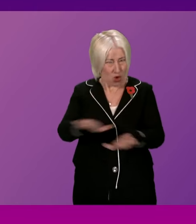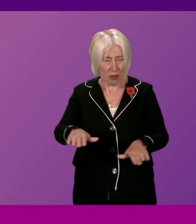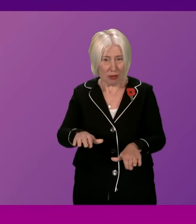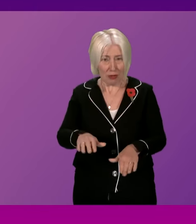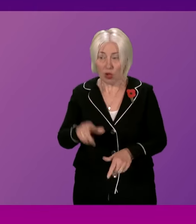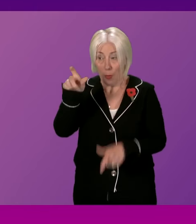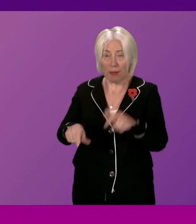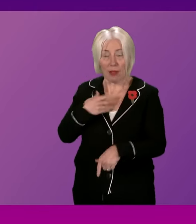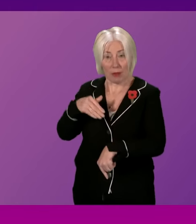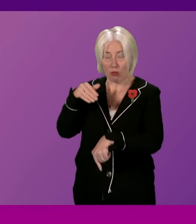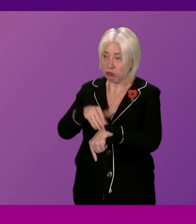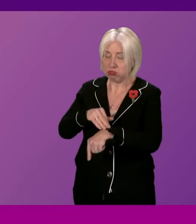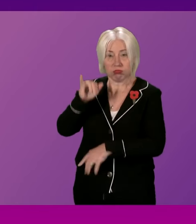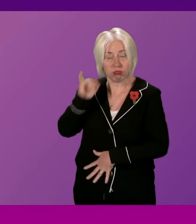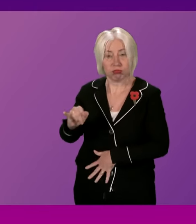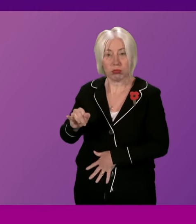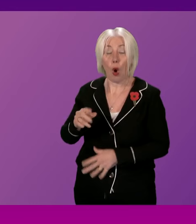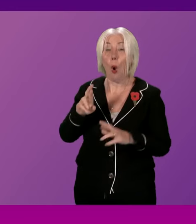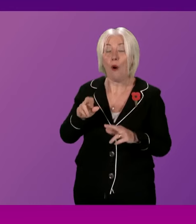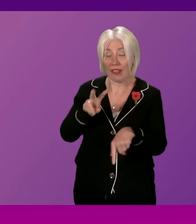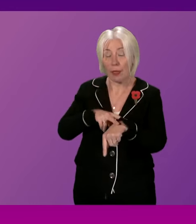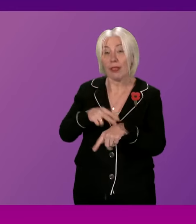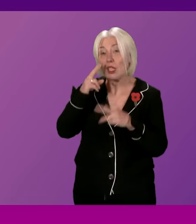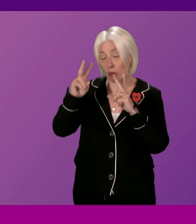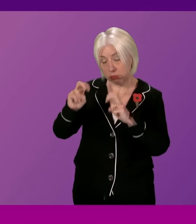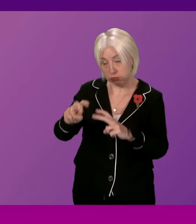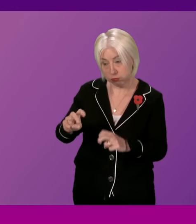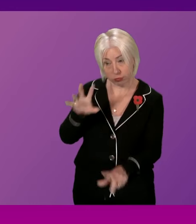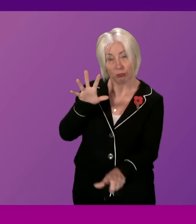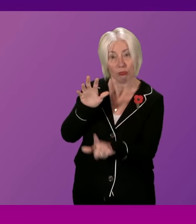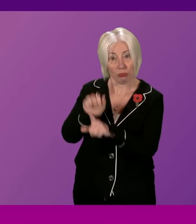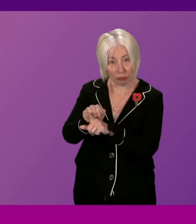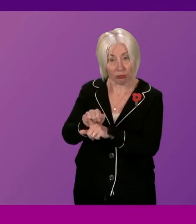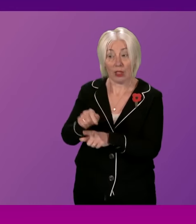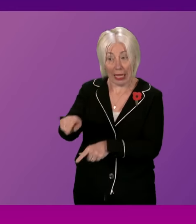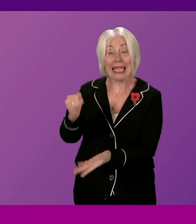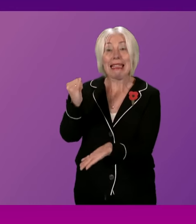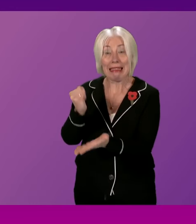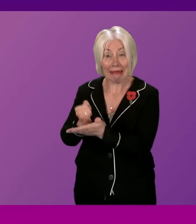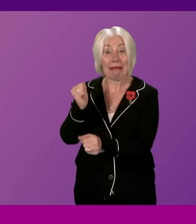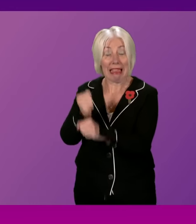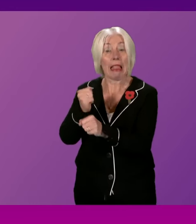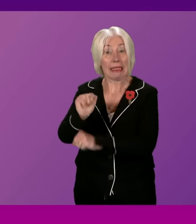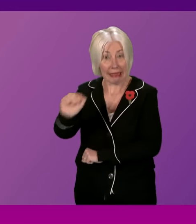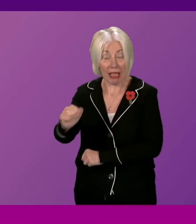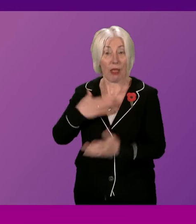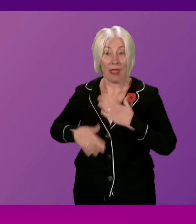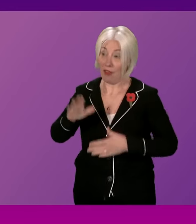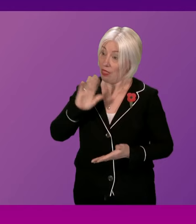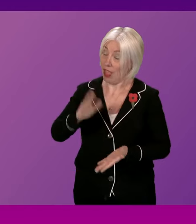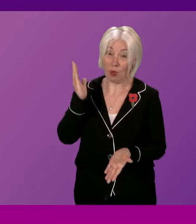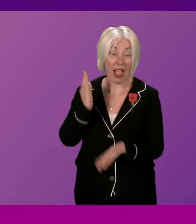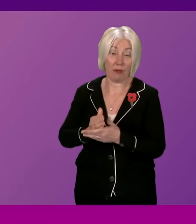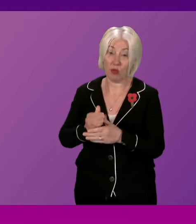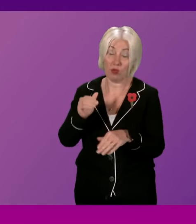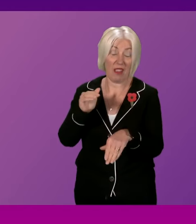my hope is as the police investigation is ongoing if they are found to be guilty of such behaviour then they feel the full force of the law